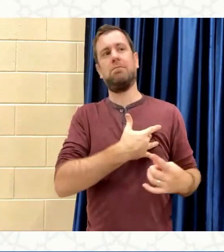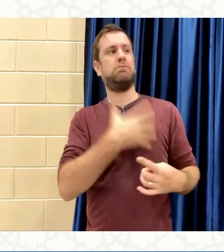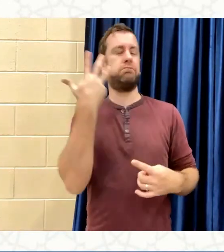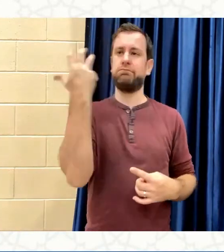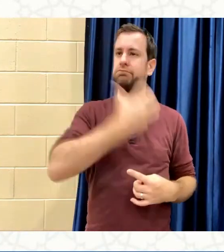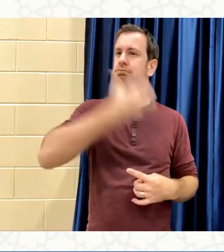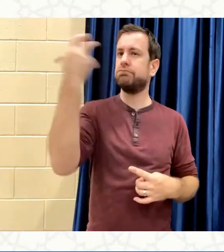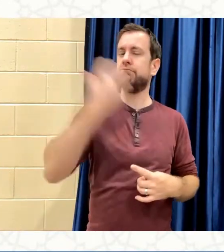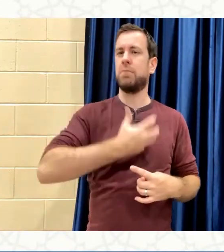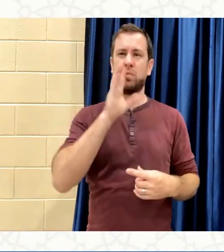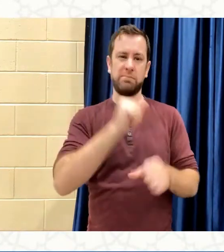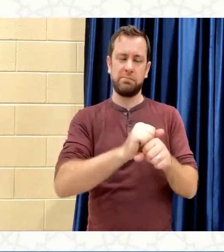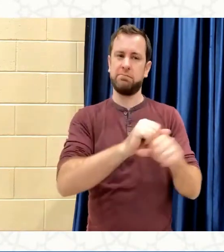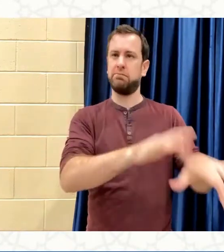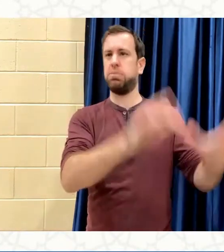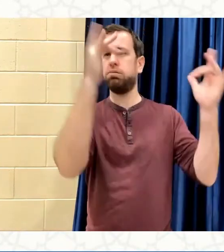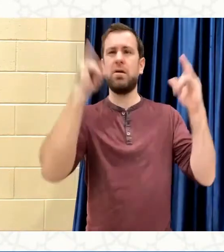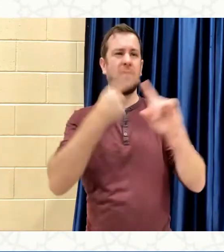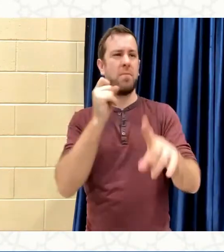light of Allah subhanahu wa ta'ala.